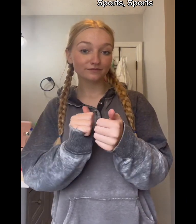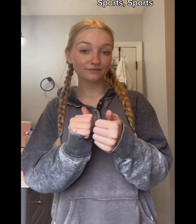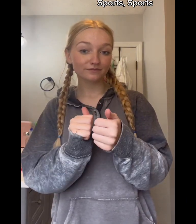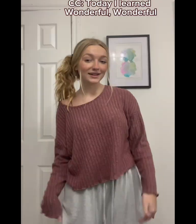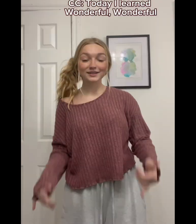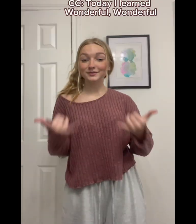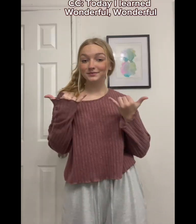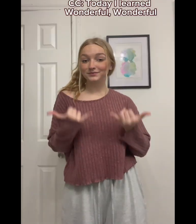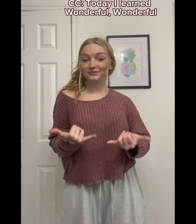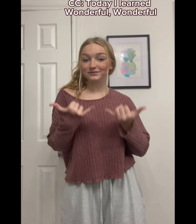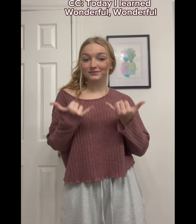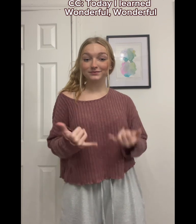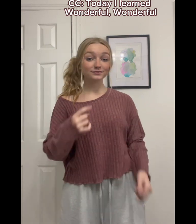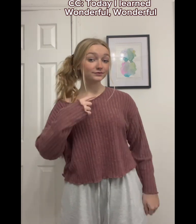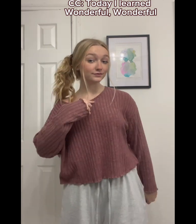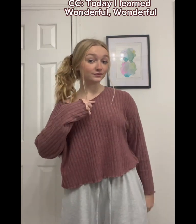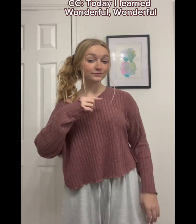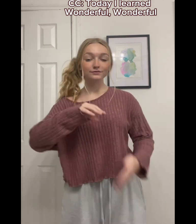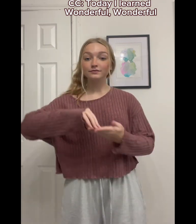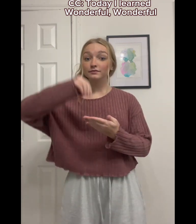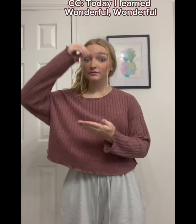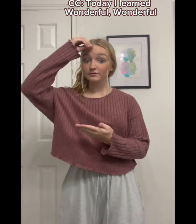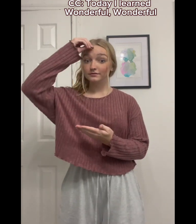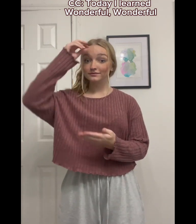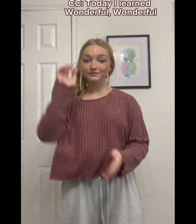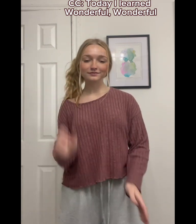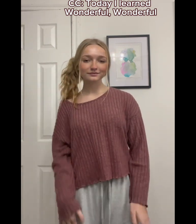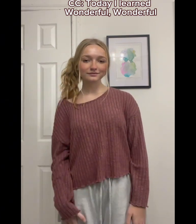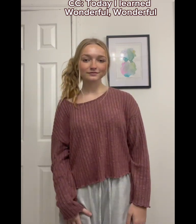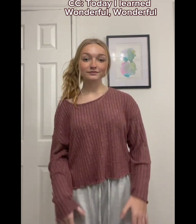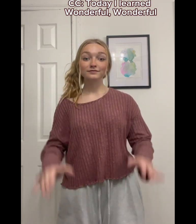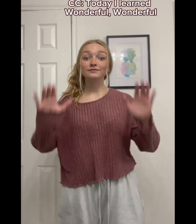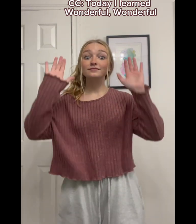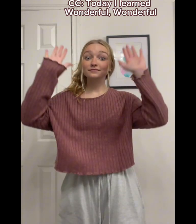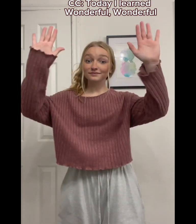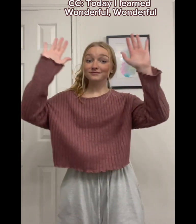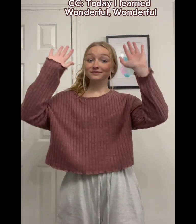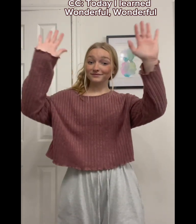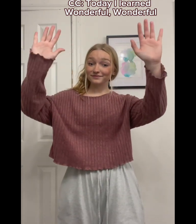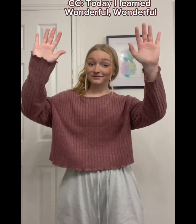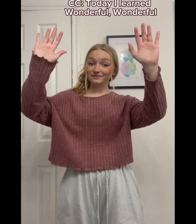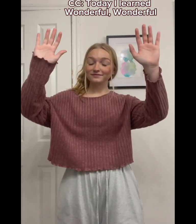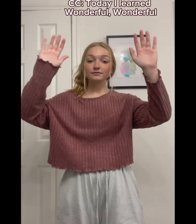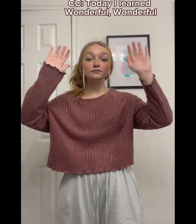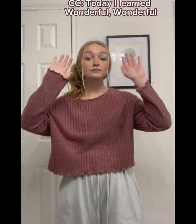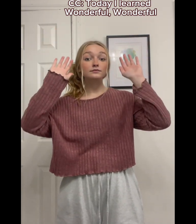I learned Wonderful Today